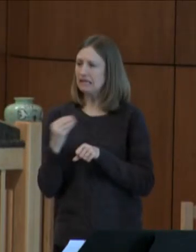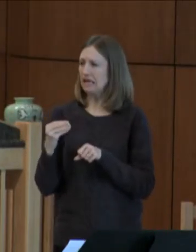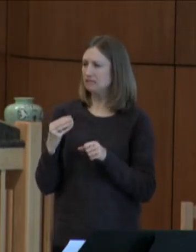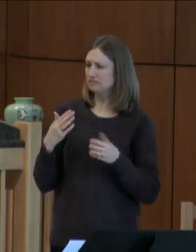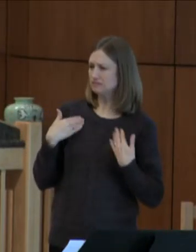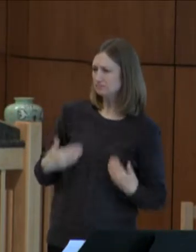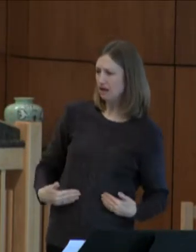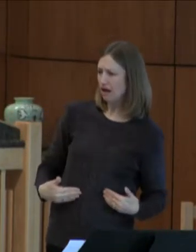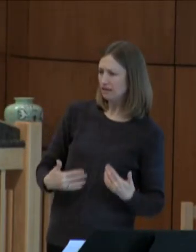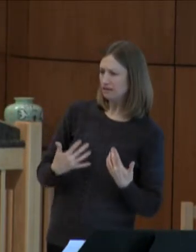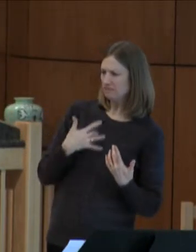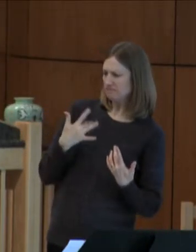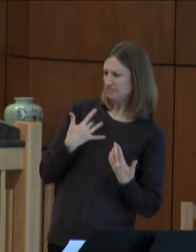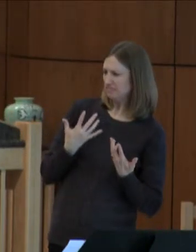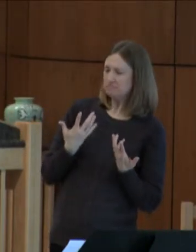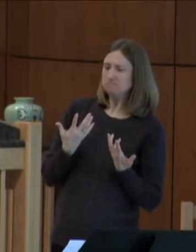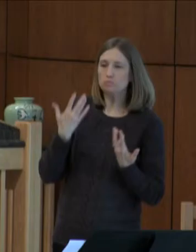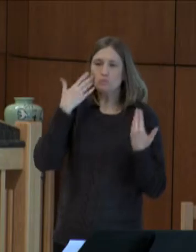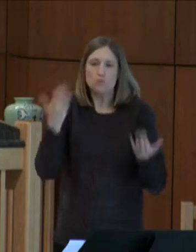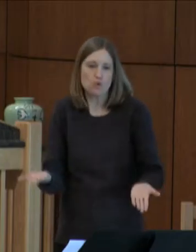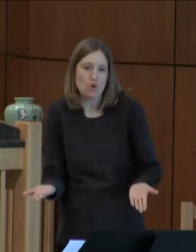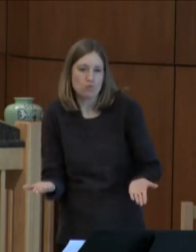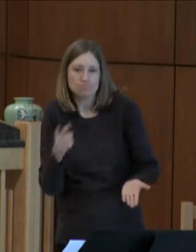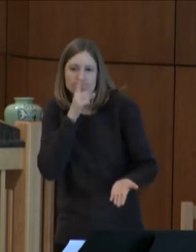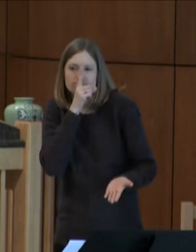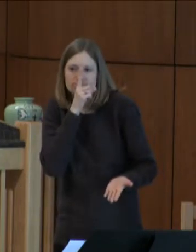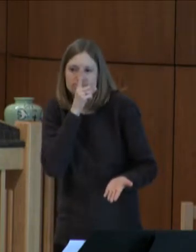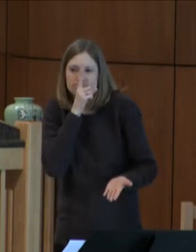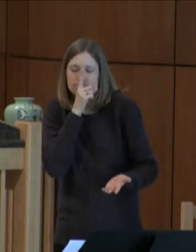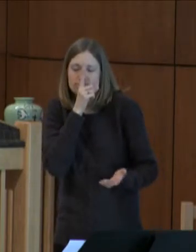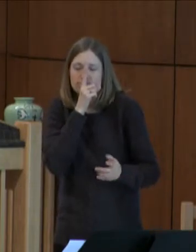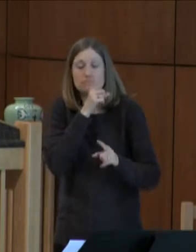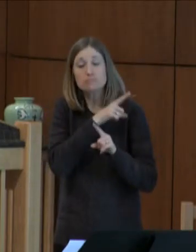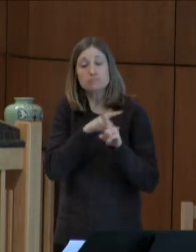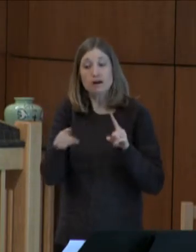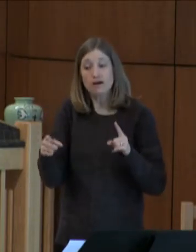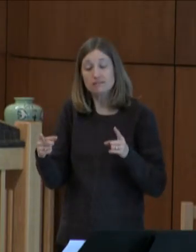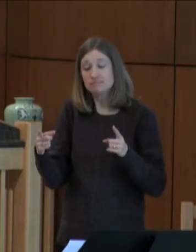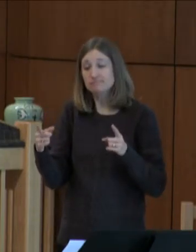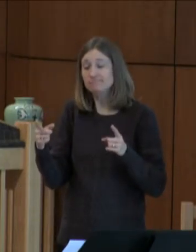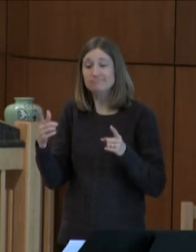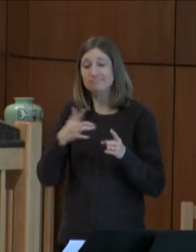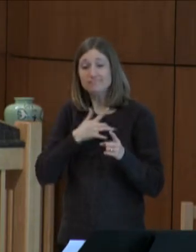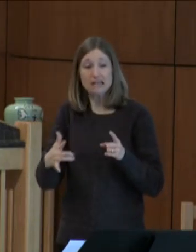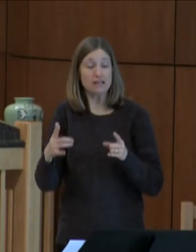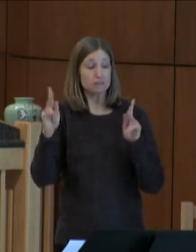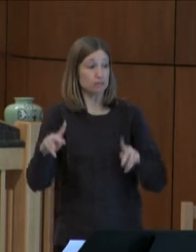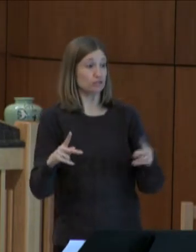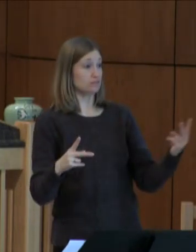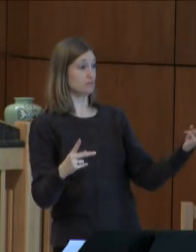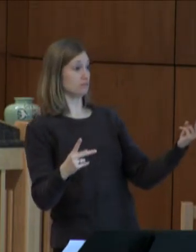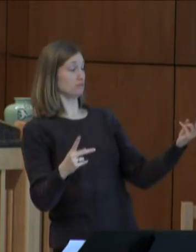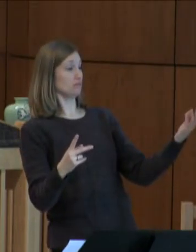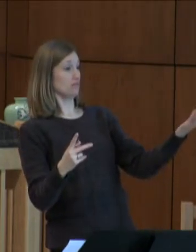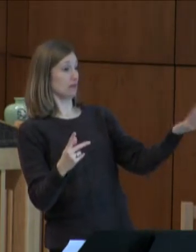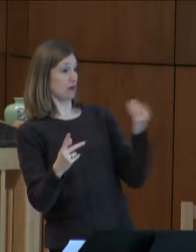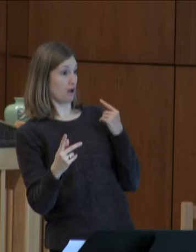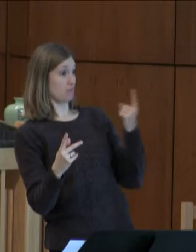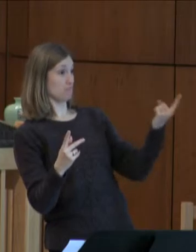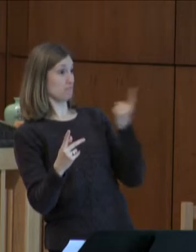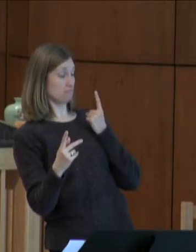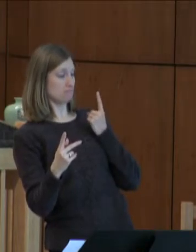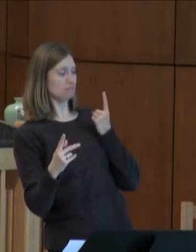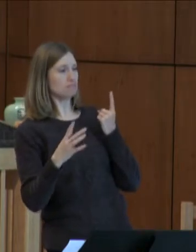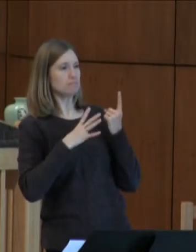But we are told that when he asked Peter and John, as he asked everybody, he expected to receive something.